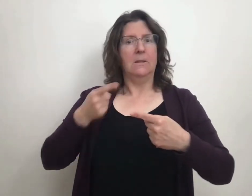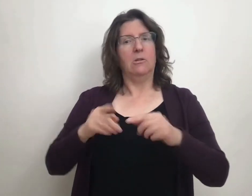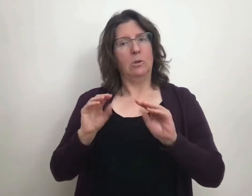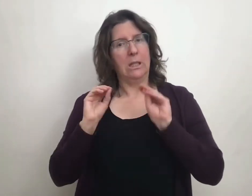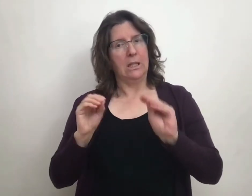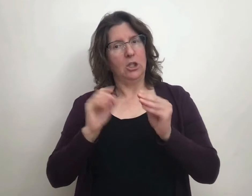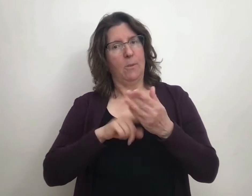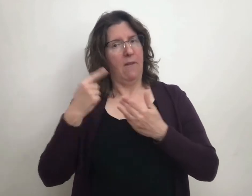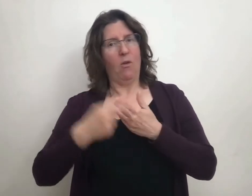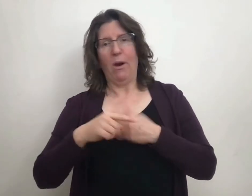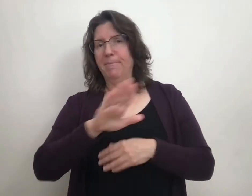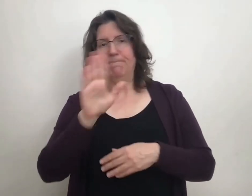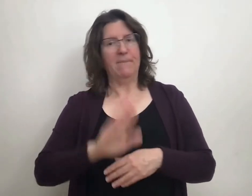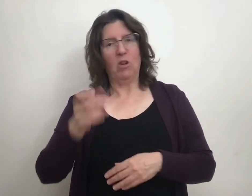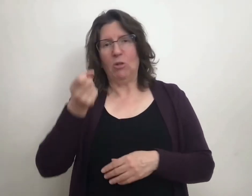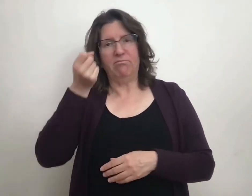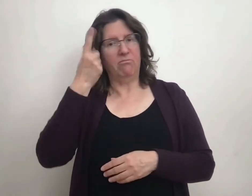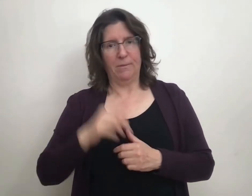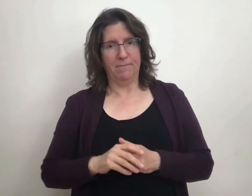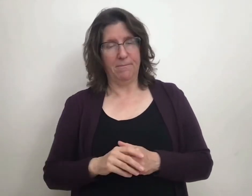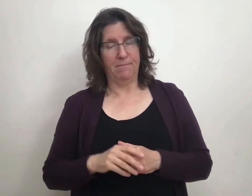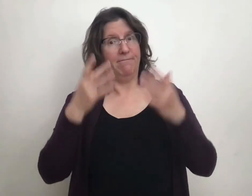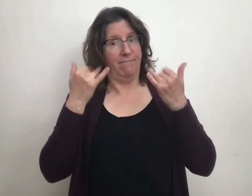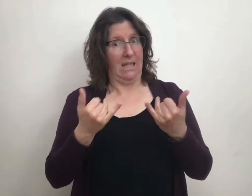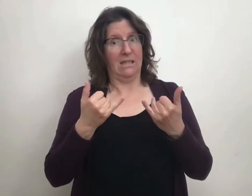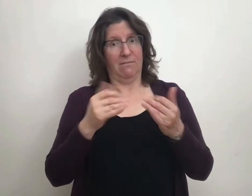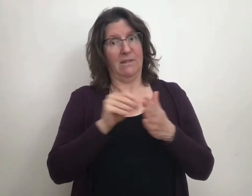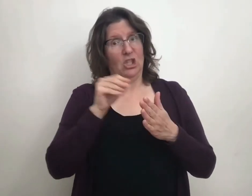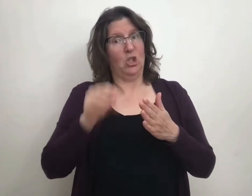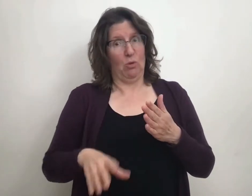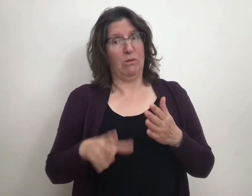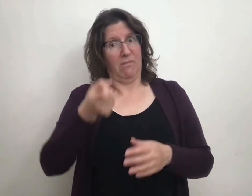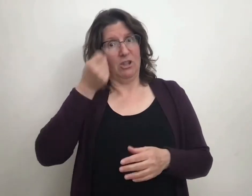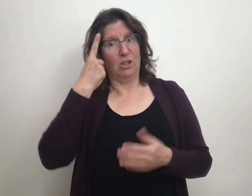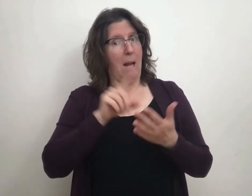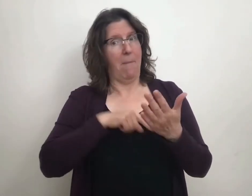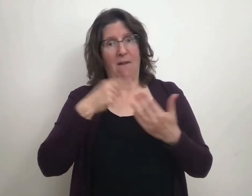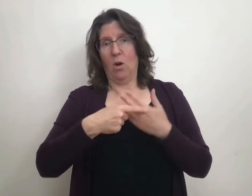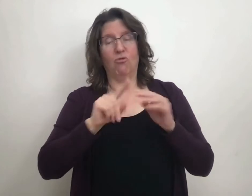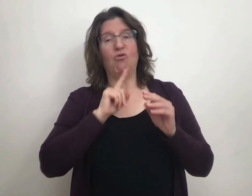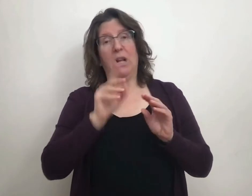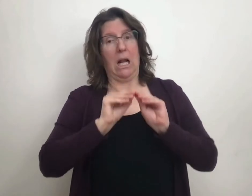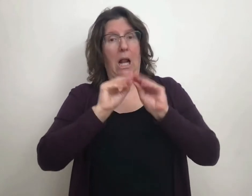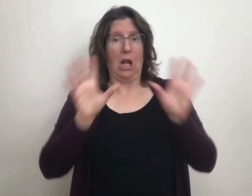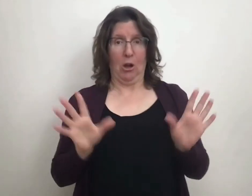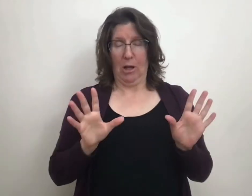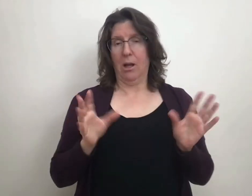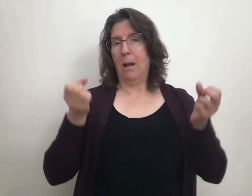and they never really understood, though they tried. However, by the end of the five years, this